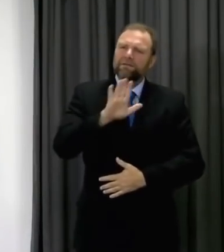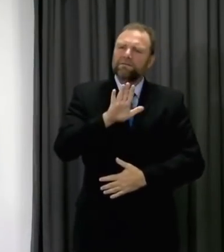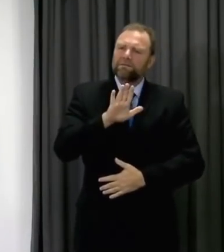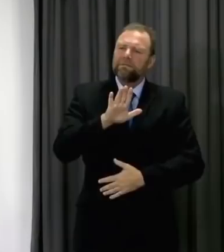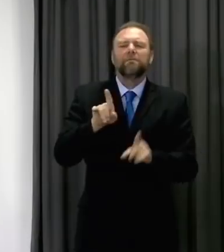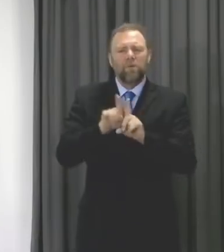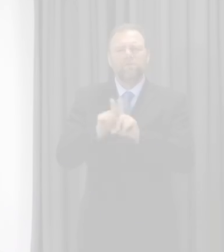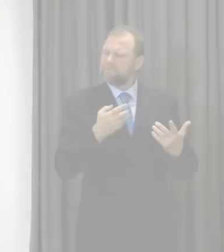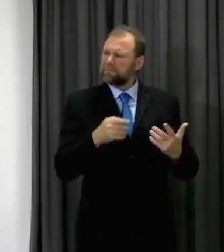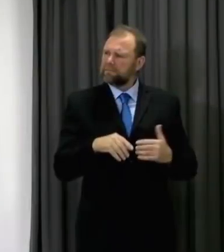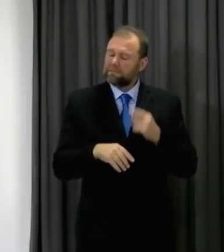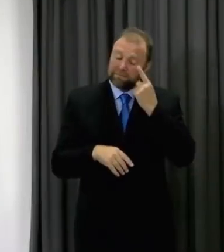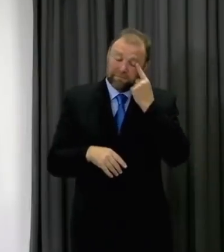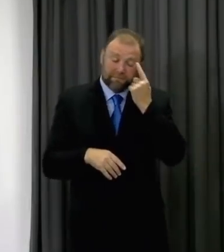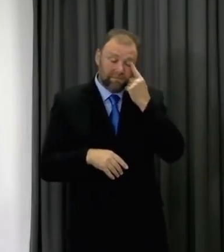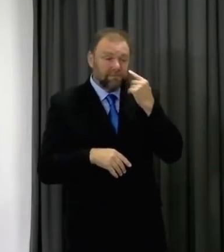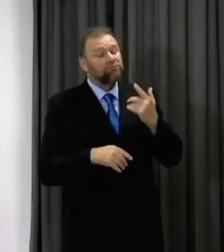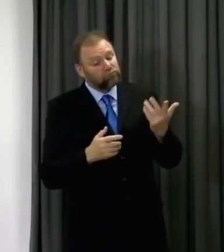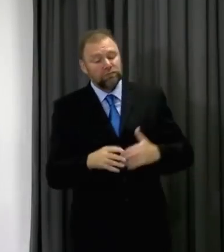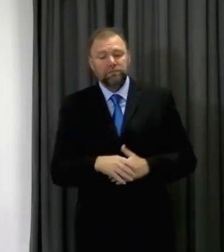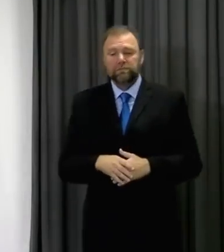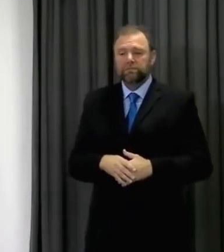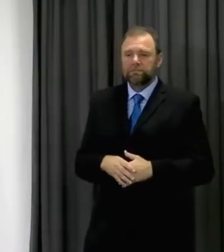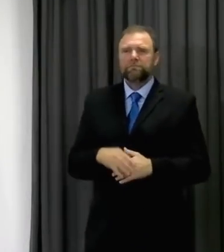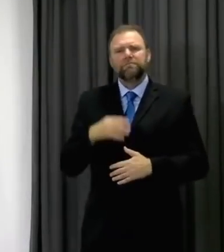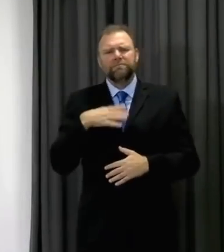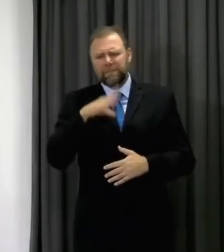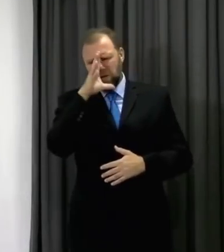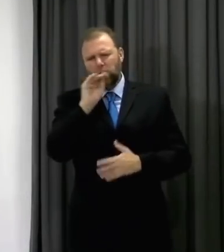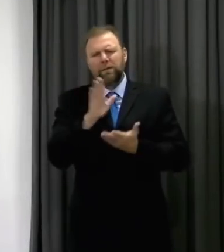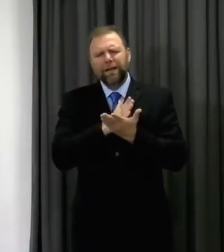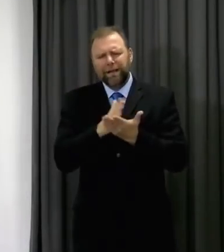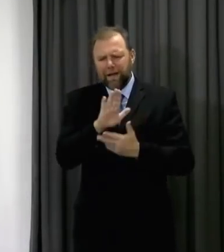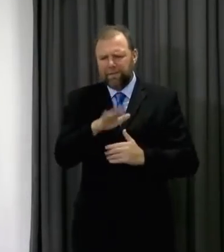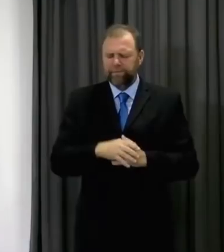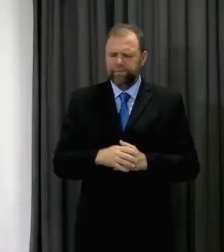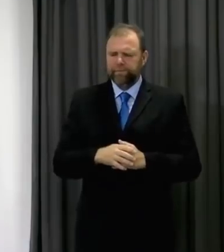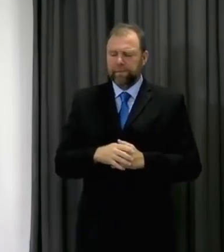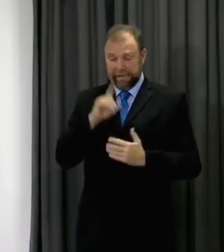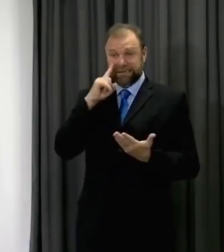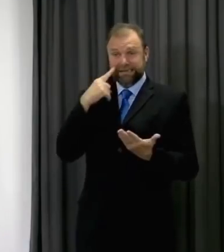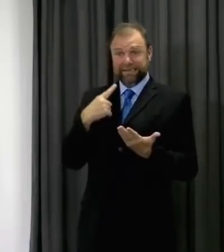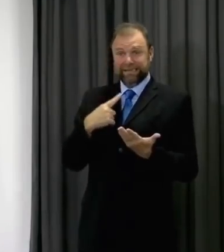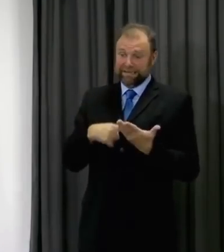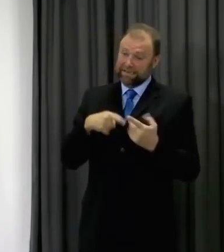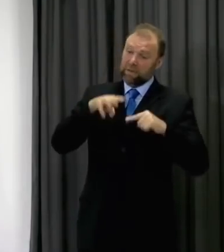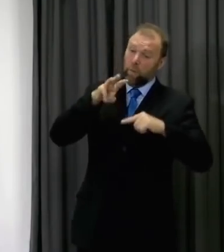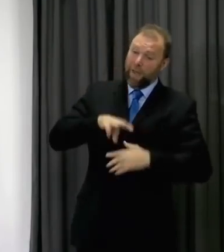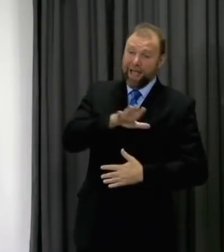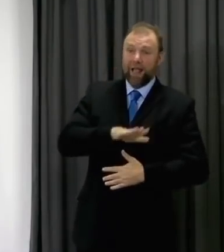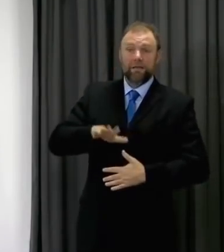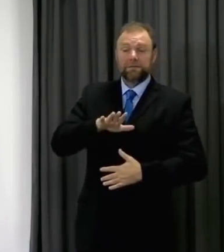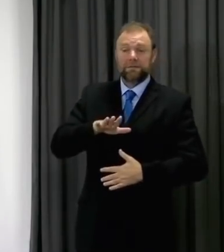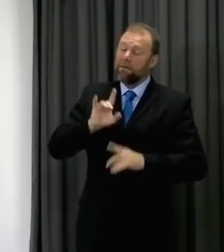as well. Well, Adam, I want to be clear with people that decisions in Wales cannot and will not be driven